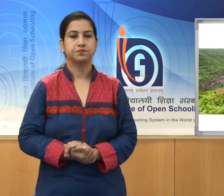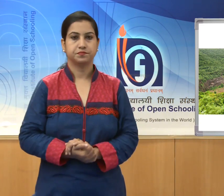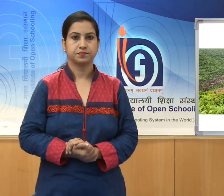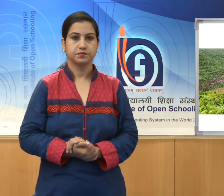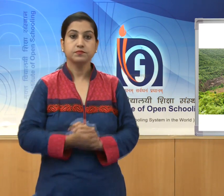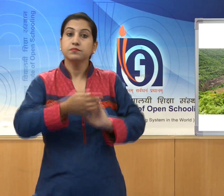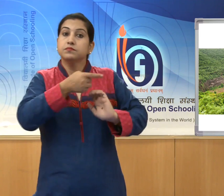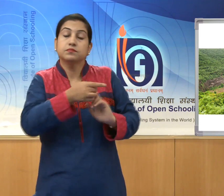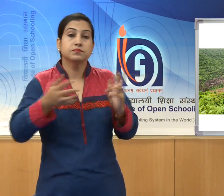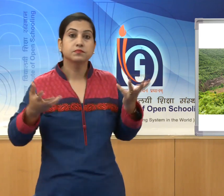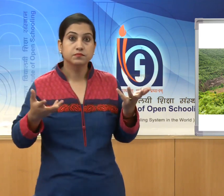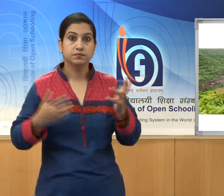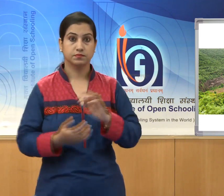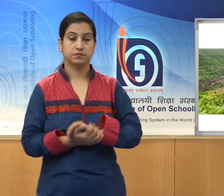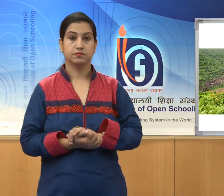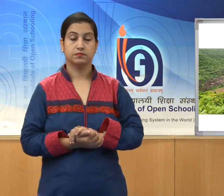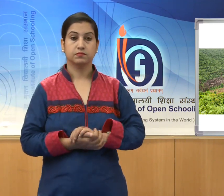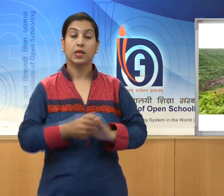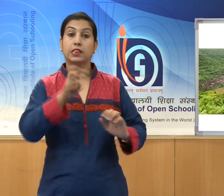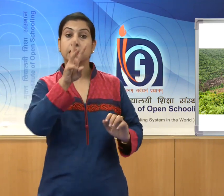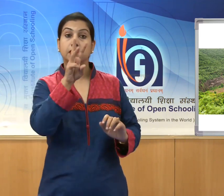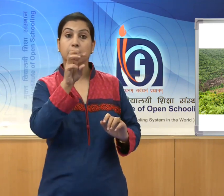30 in number.